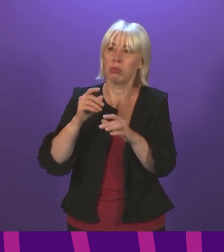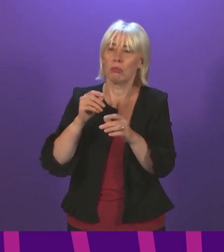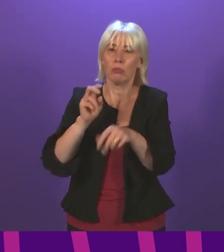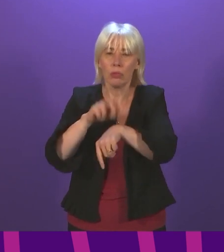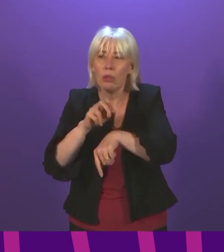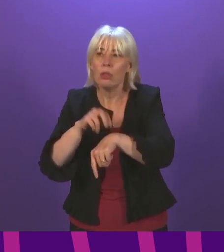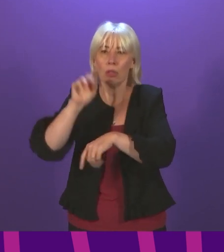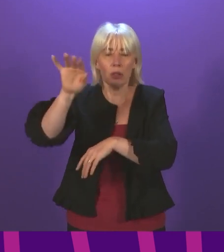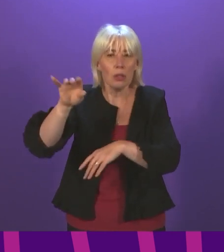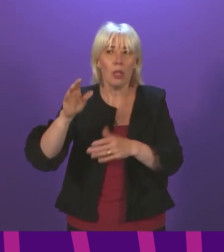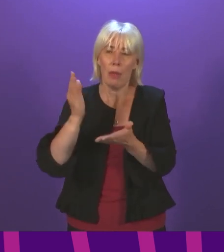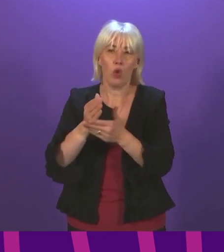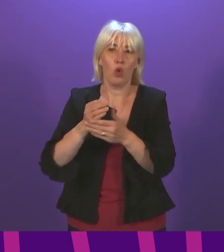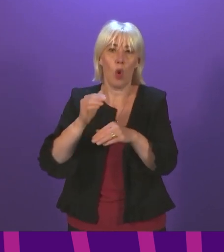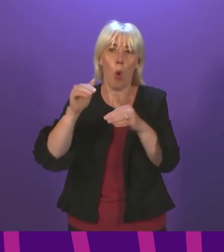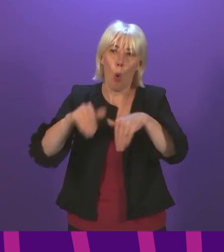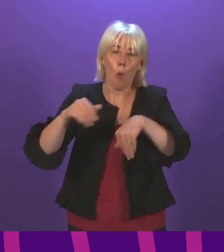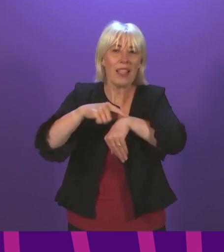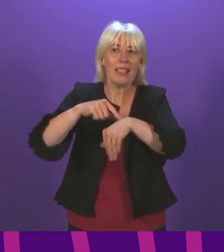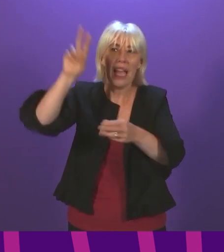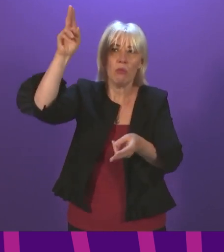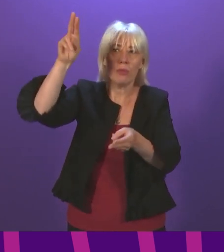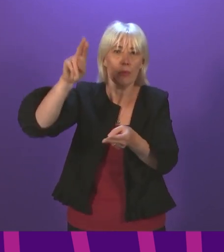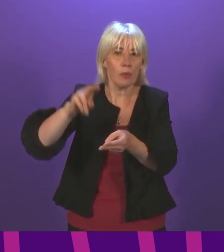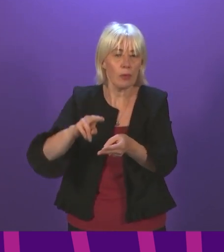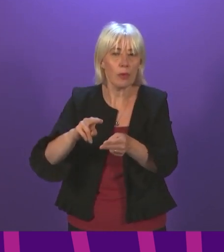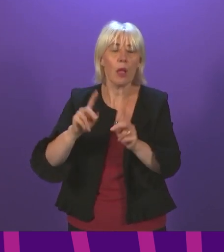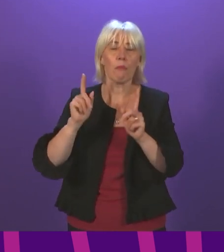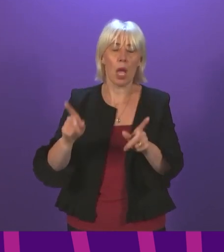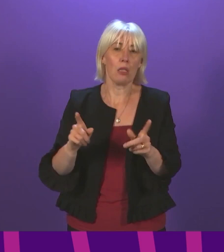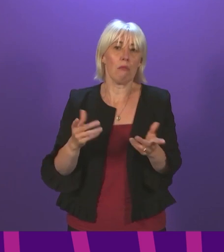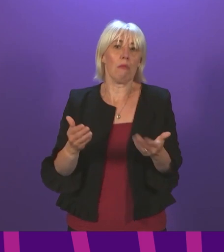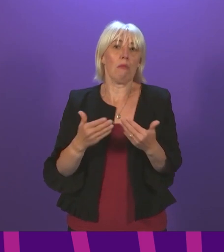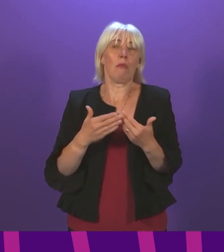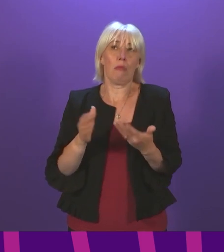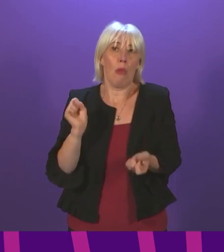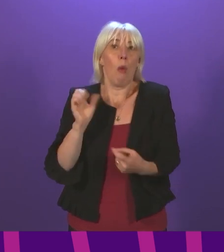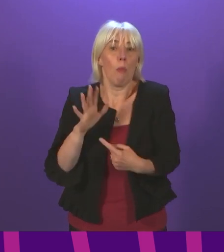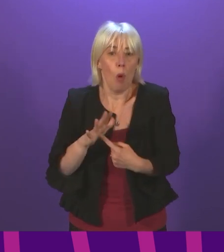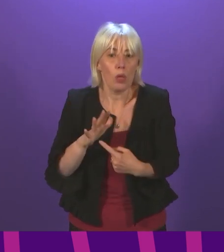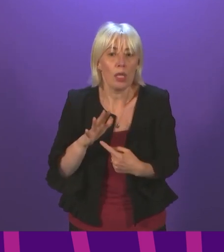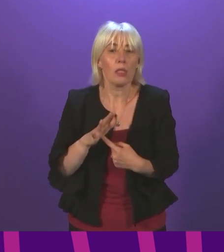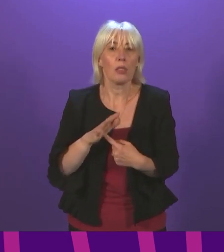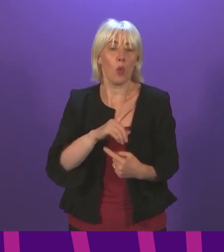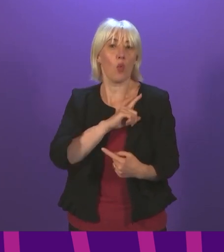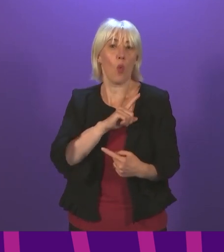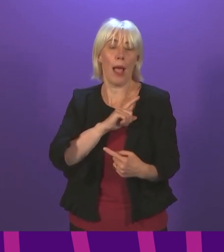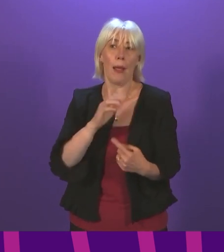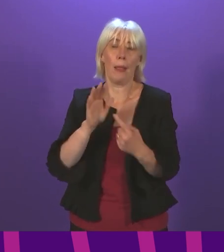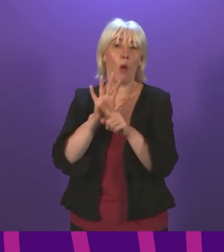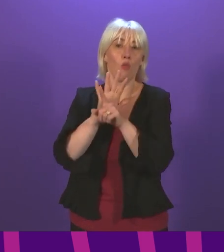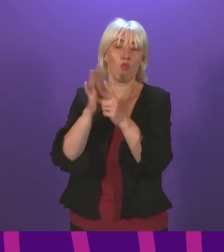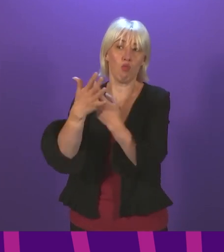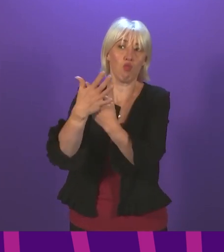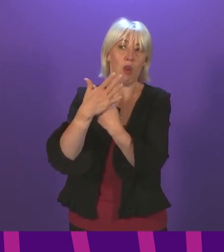bring these waiting times down again. And of course, perhaps even more importantly, because some of the pressure on the ambulance